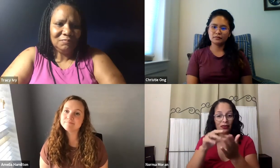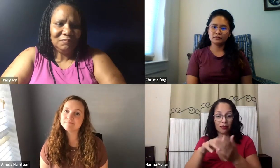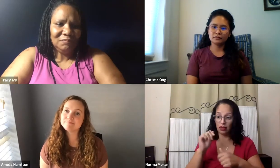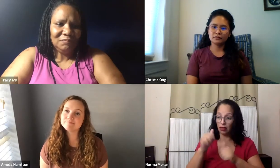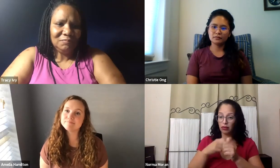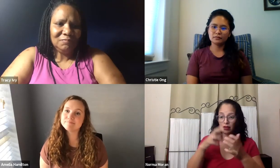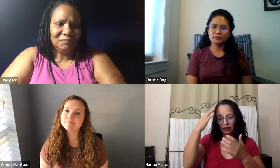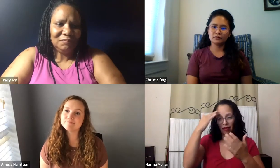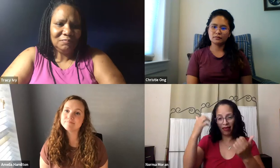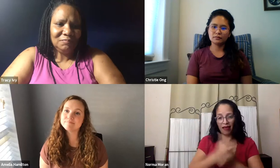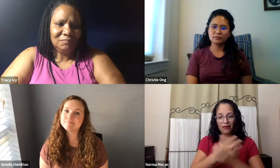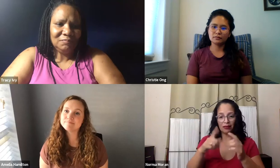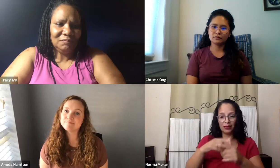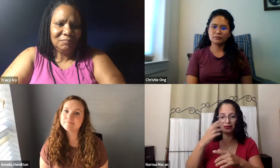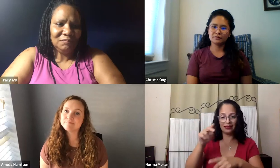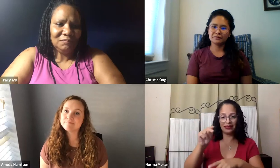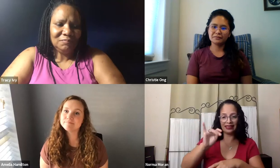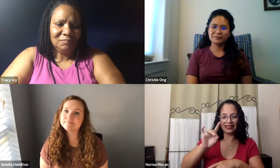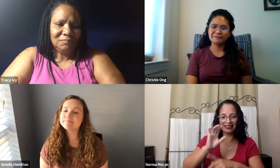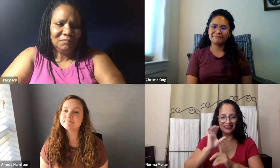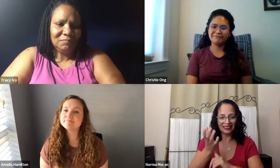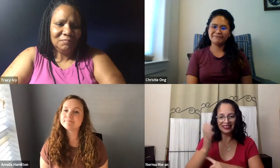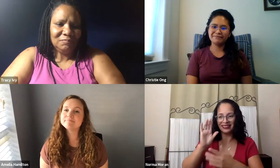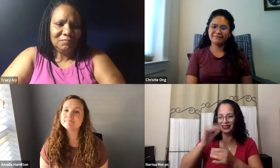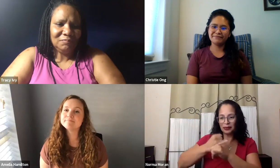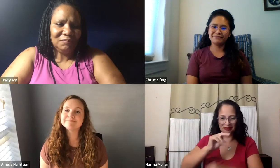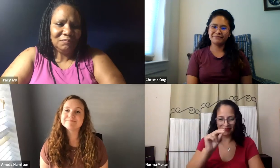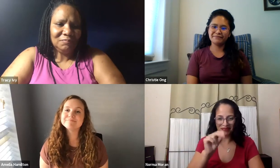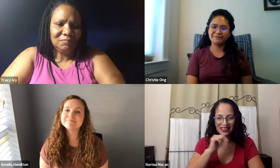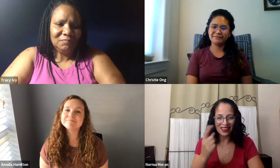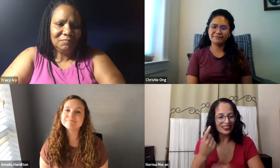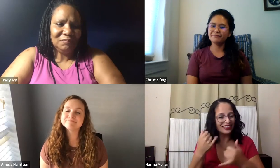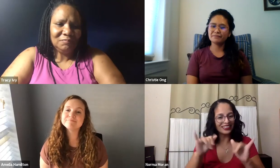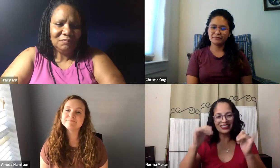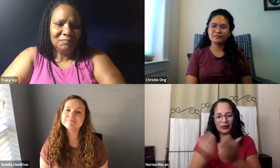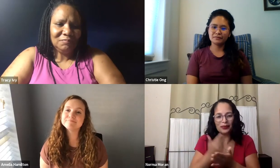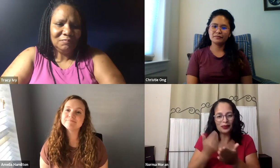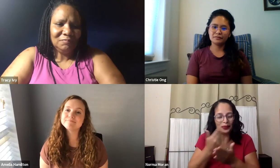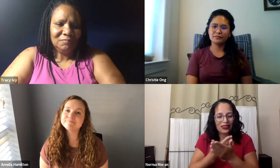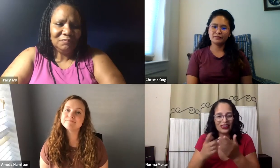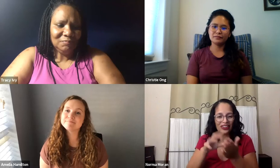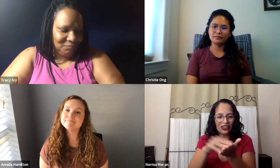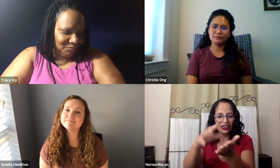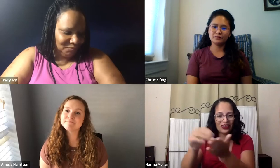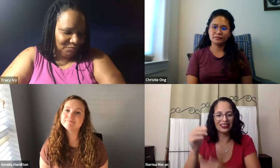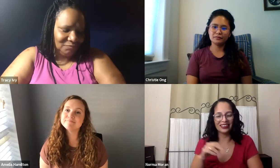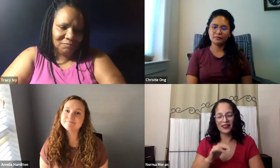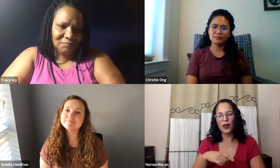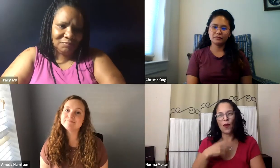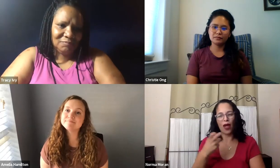organizations like that. And it's great to take advantage of that and be able to use our expertise to help the NTID culture grow. You know,